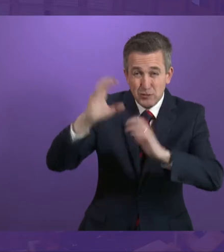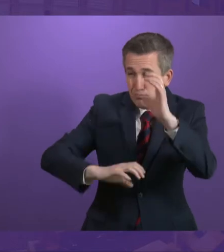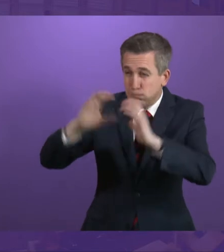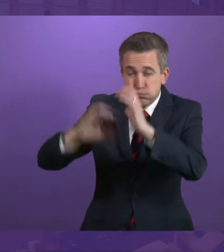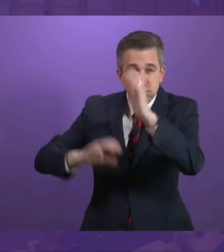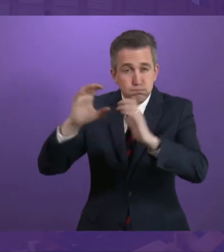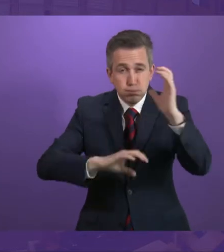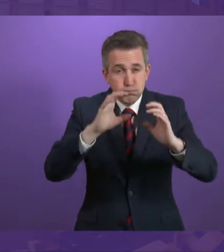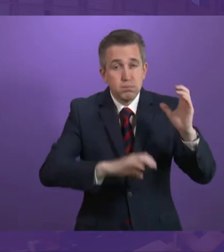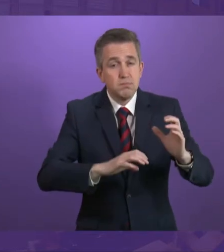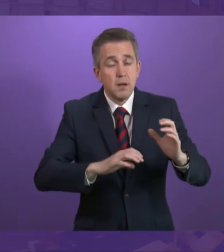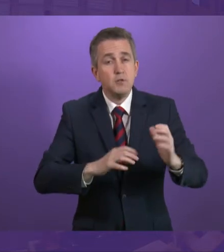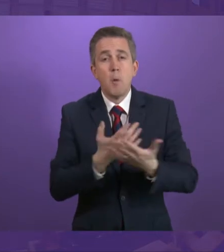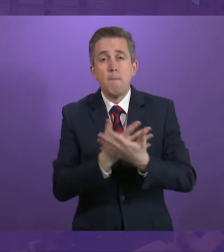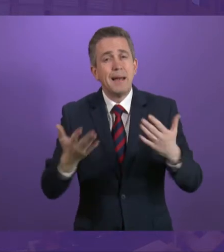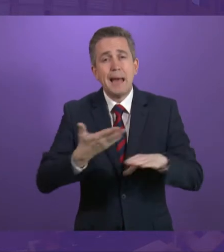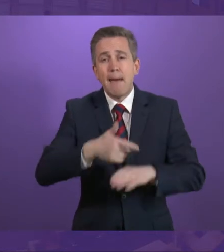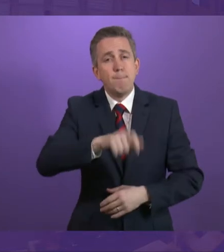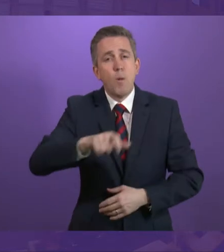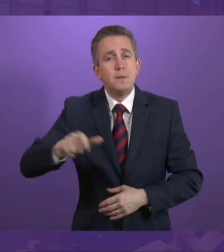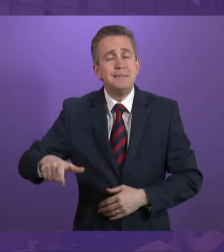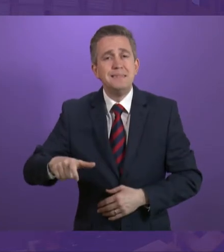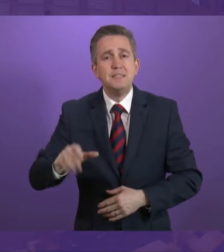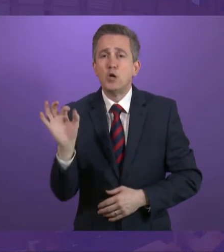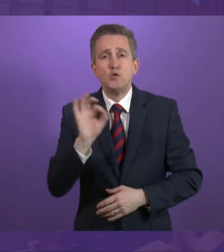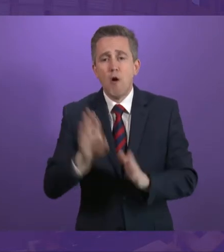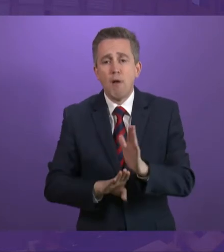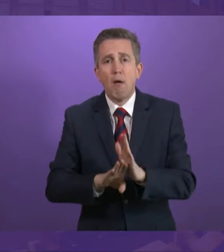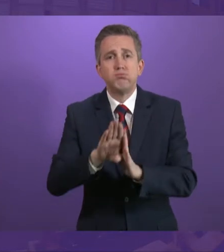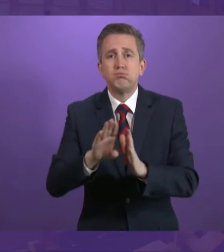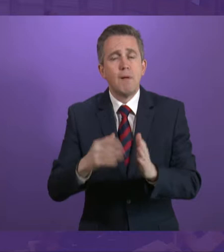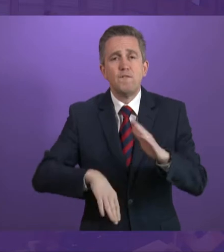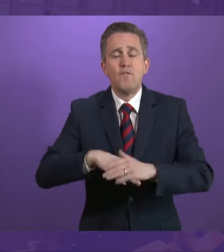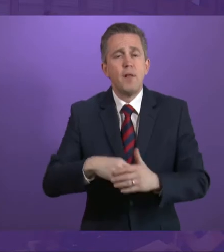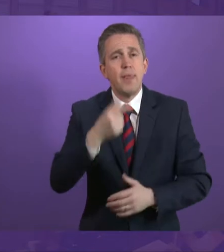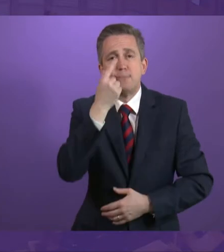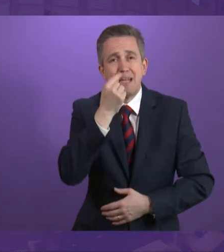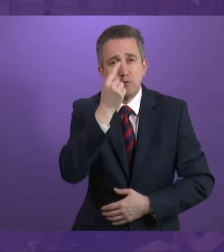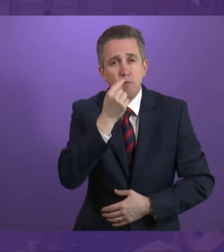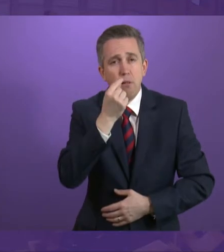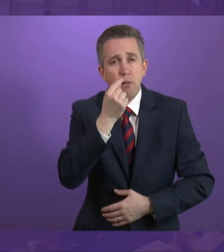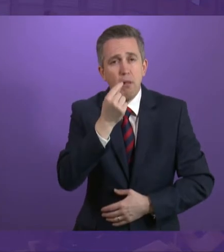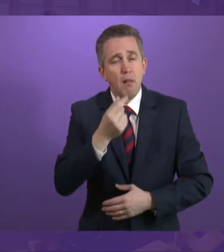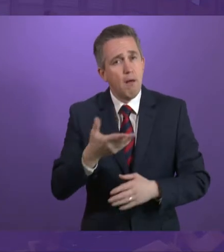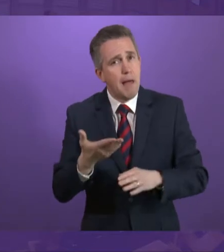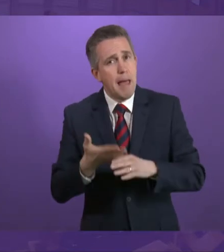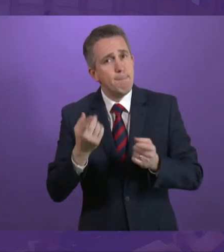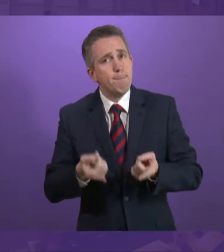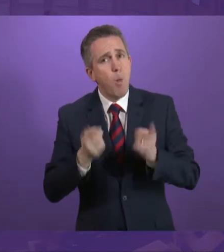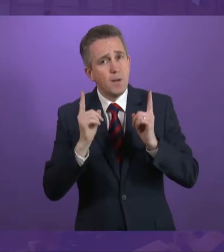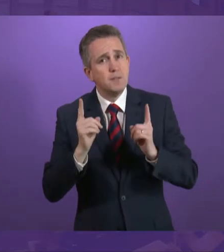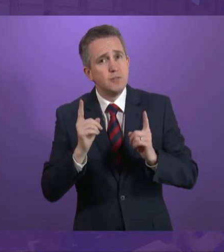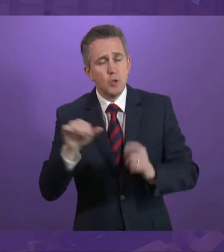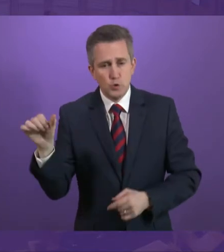turn mean that employees do not fulfil their full potential. Employers are urged to introduce employees to practices